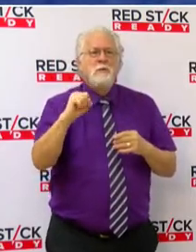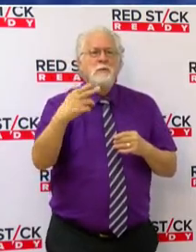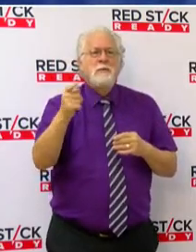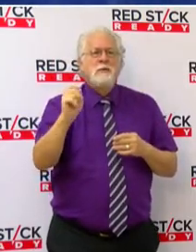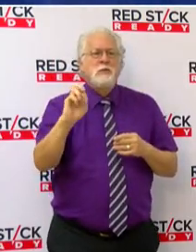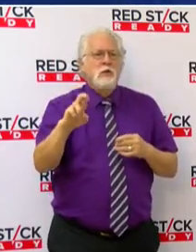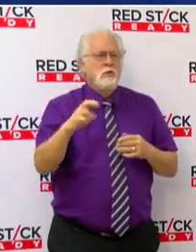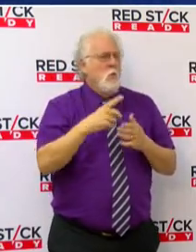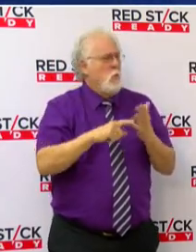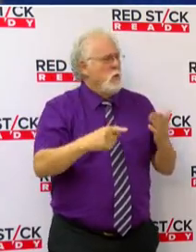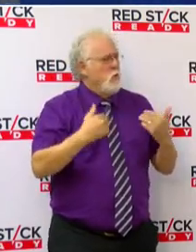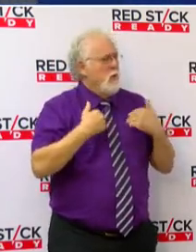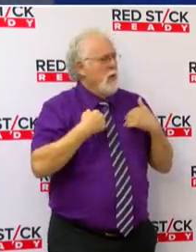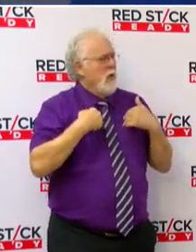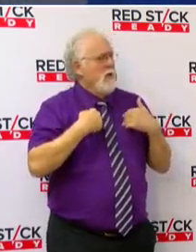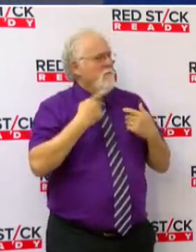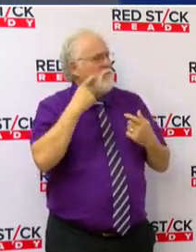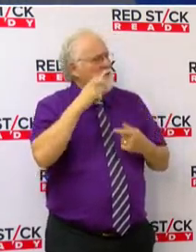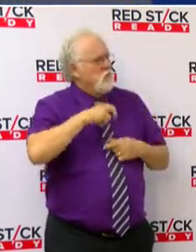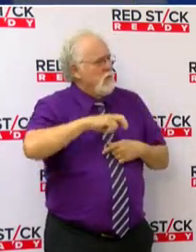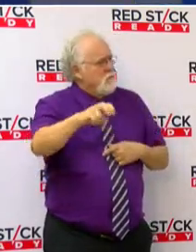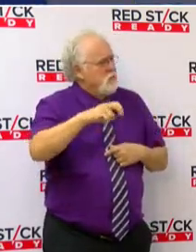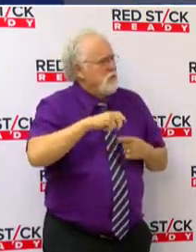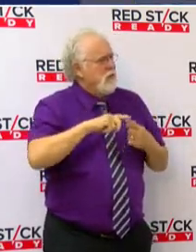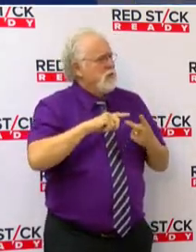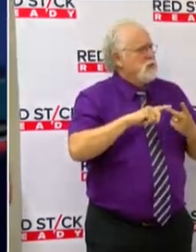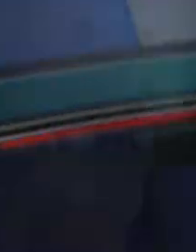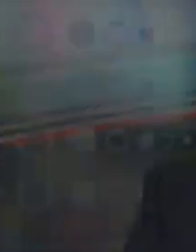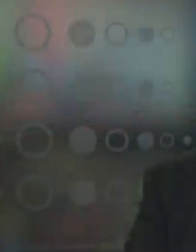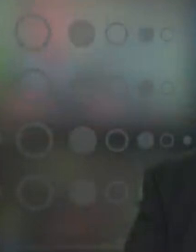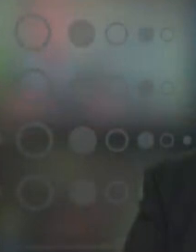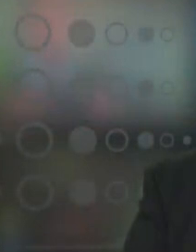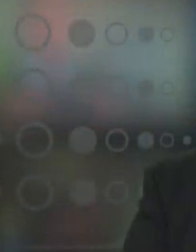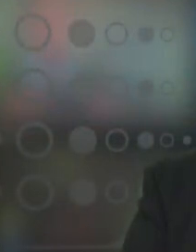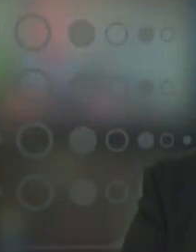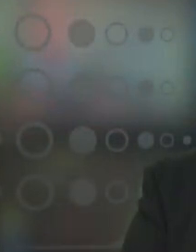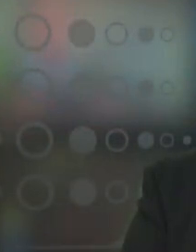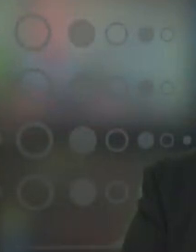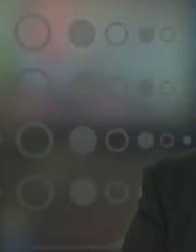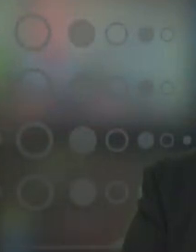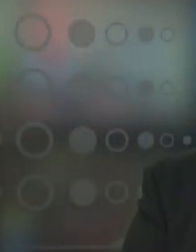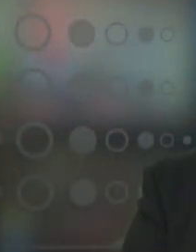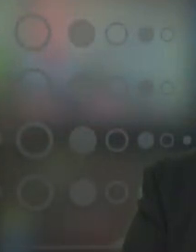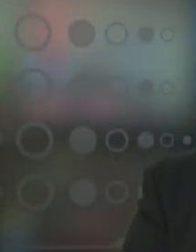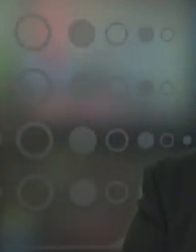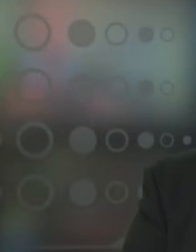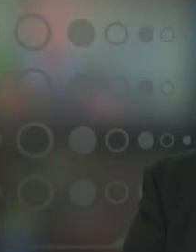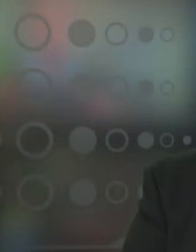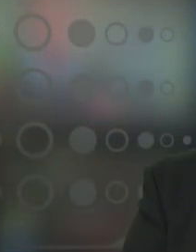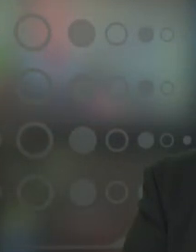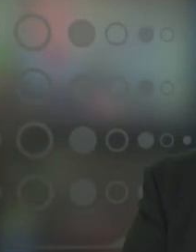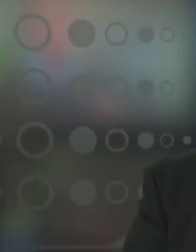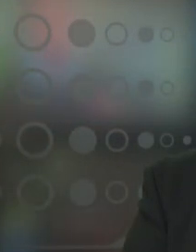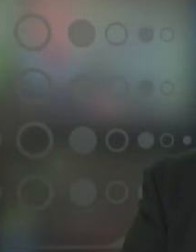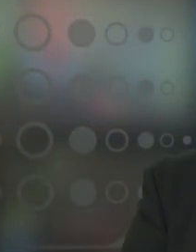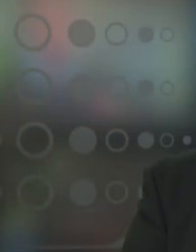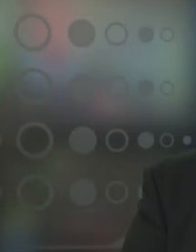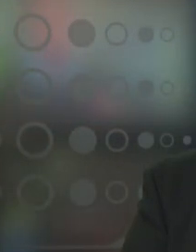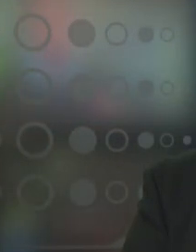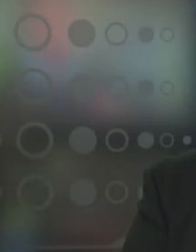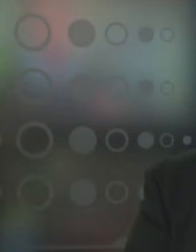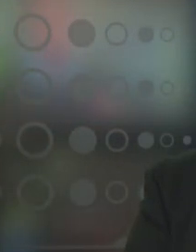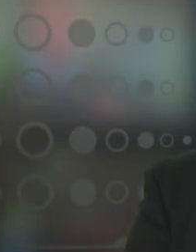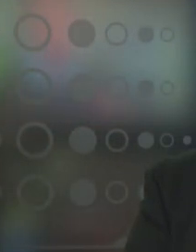store, transportation, and capacity? I'm going to ask... that was Mayor President Sharon Westenbrook giving an